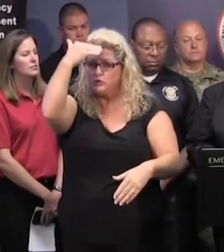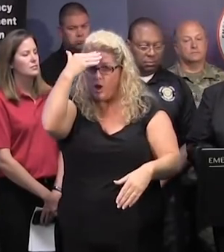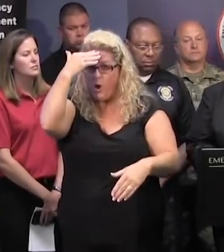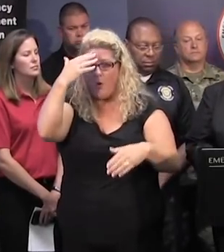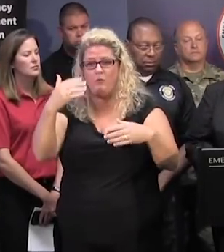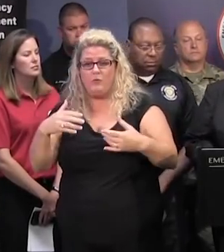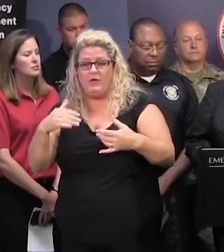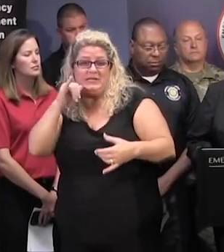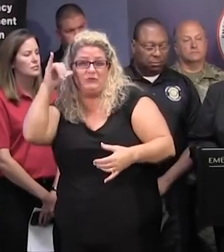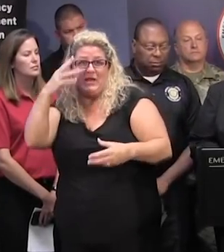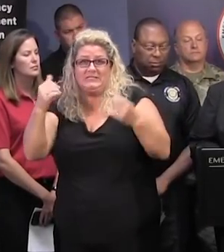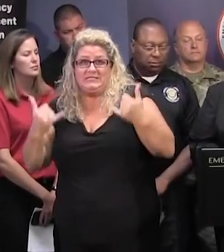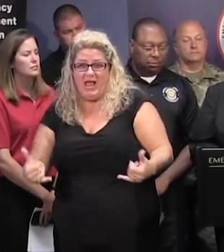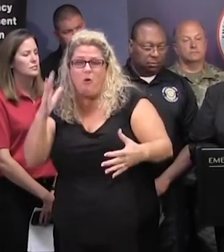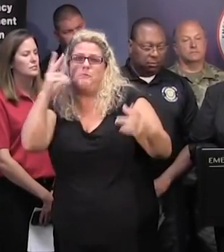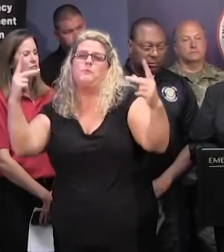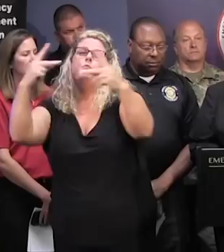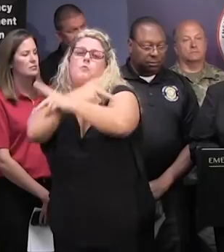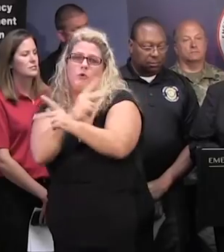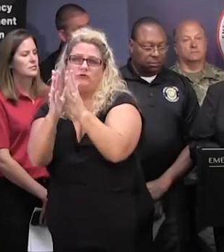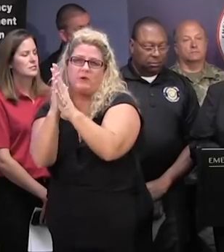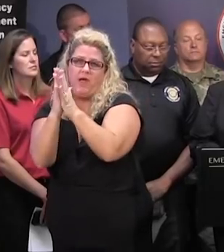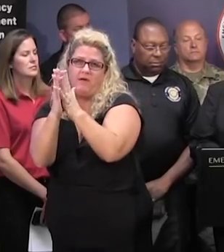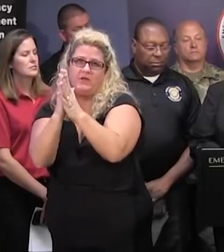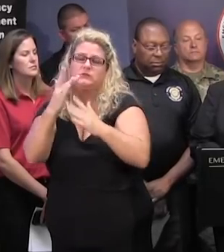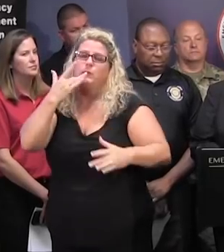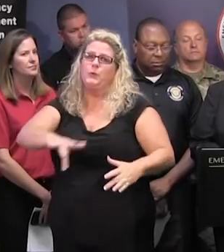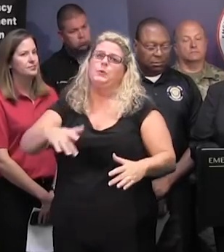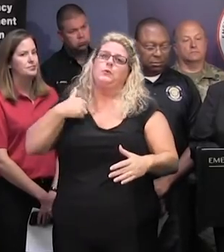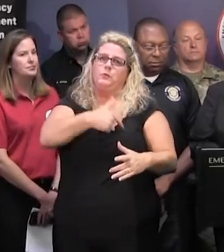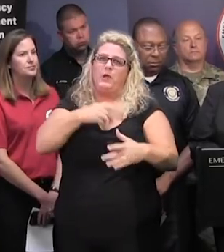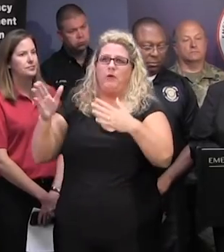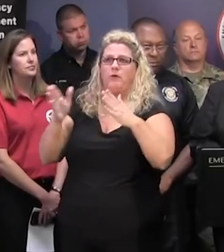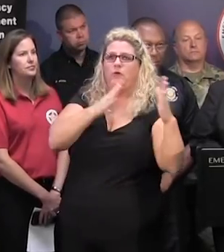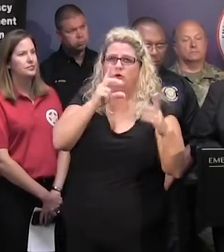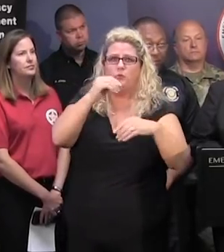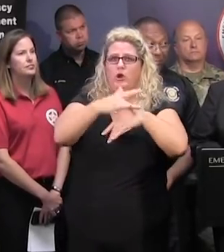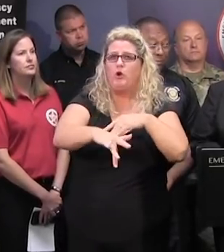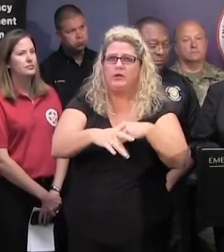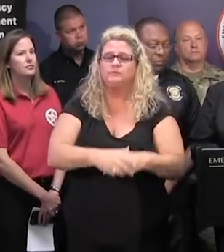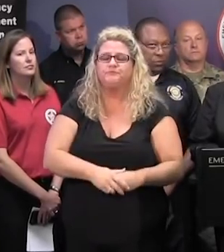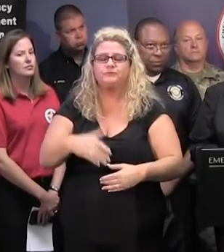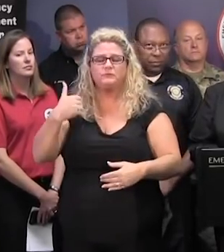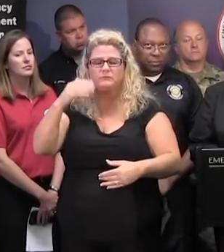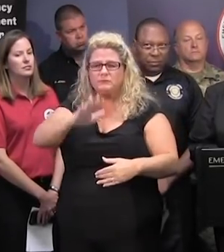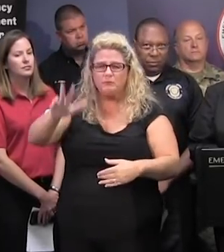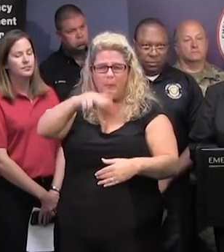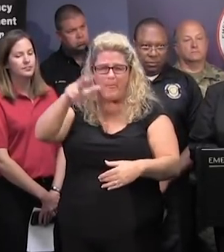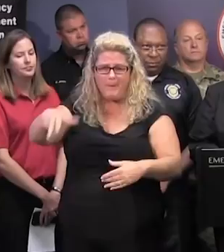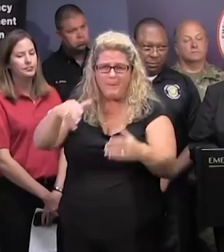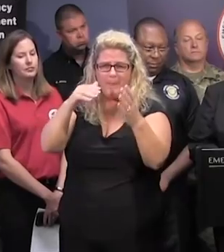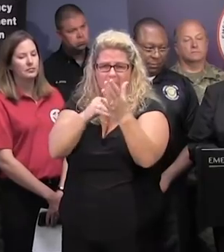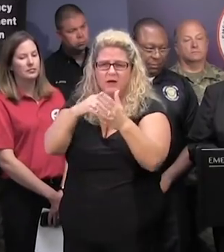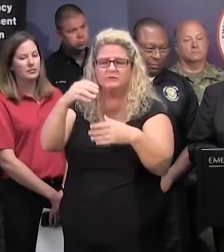Wednesday. With regards to US-501, through noon today, we've moved an estimated 33,000 vehicles out of